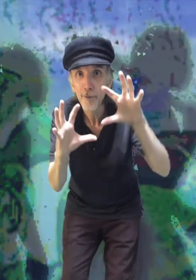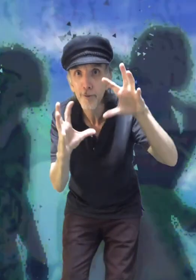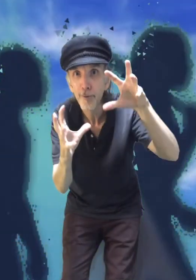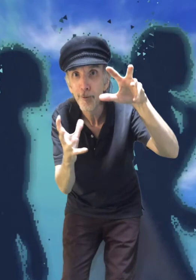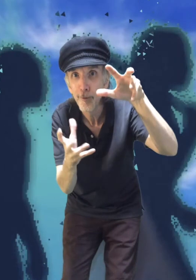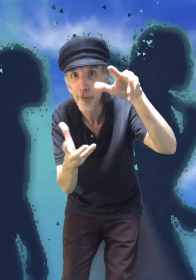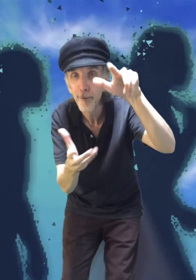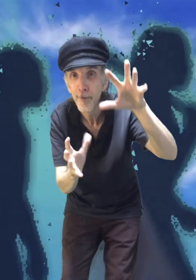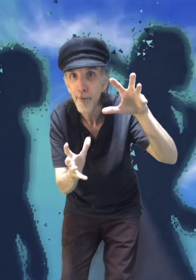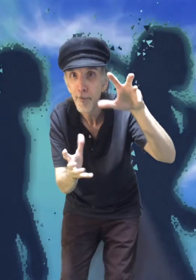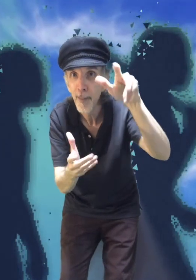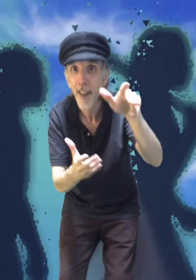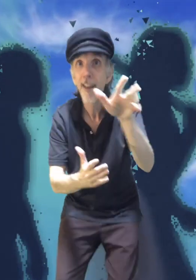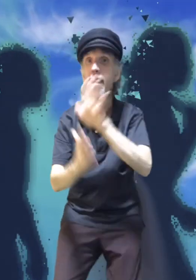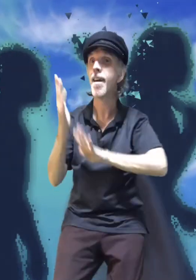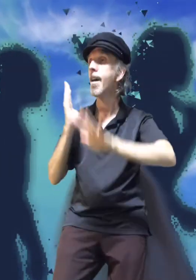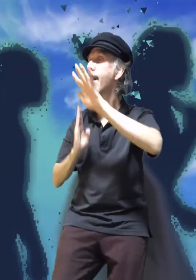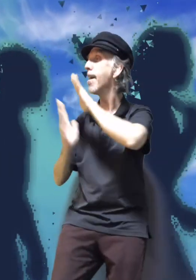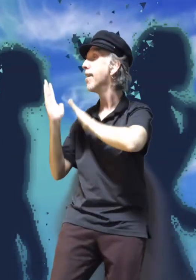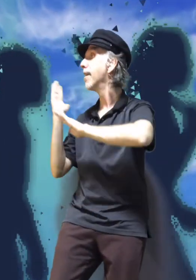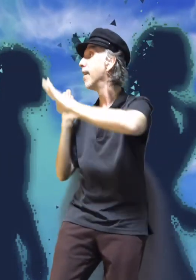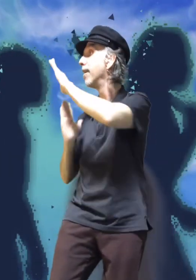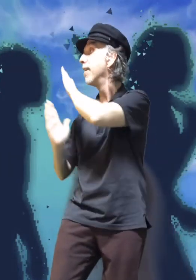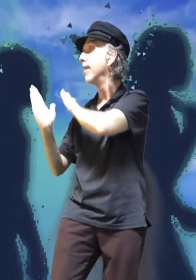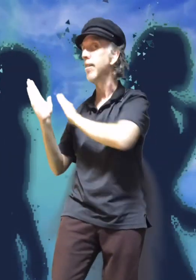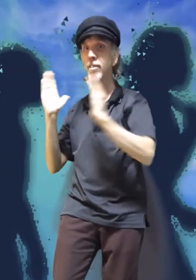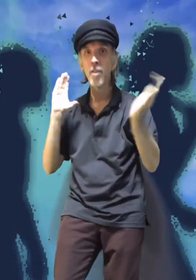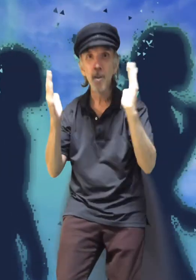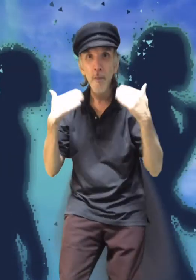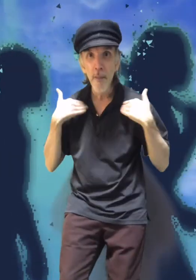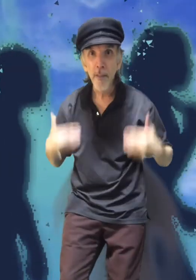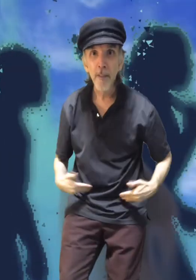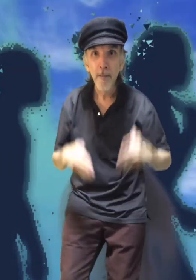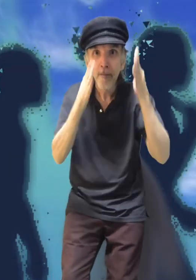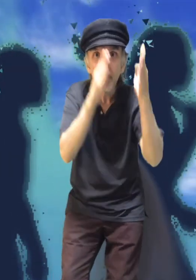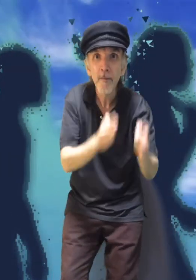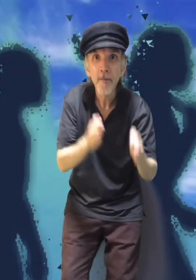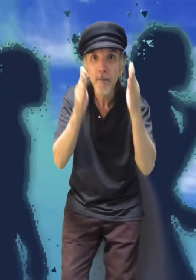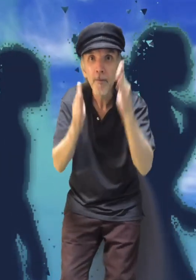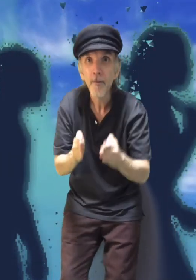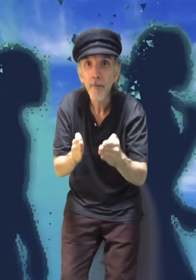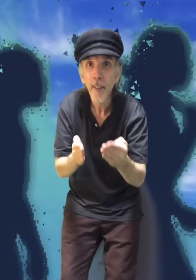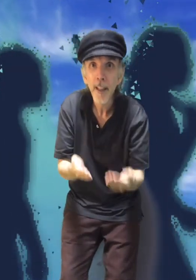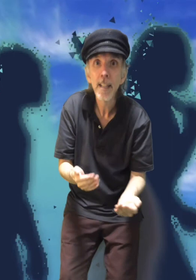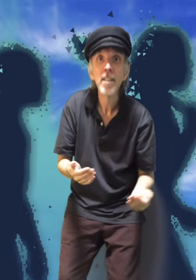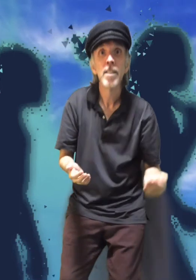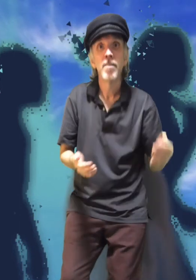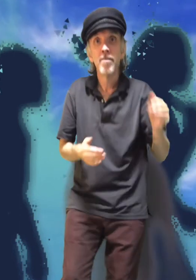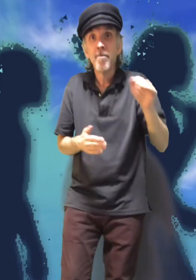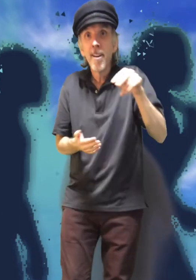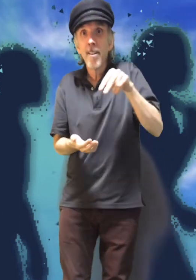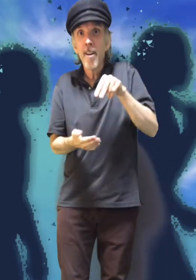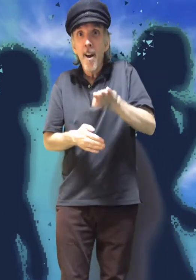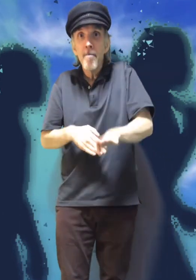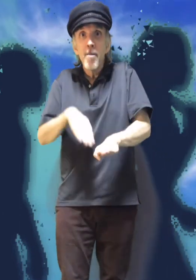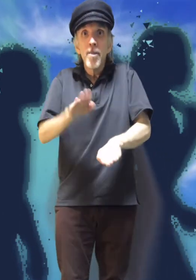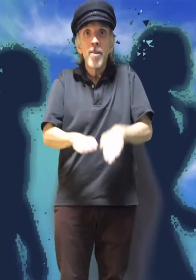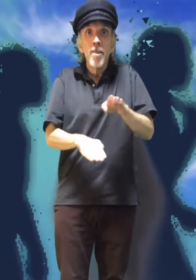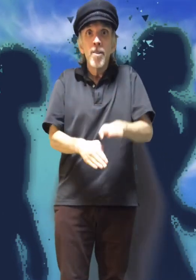Back then, human-like people began to walk upwards